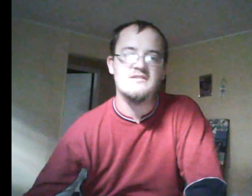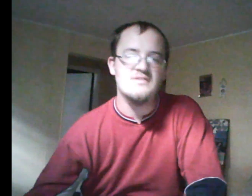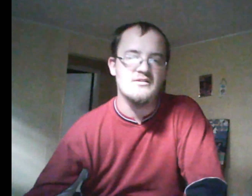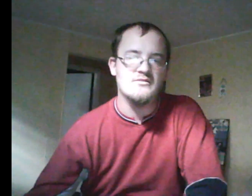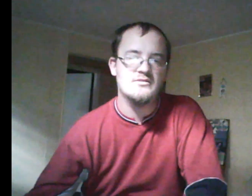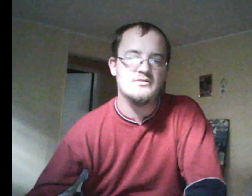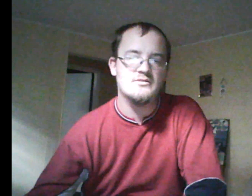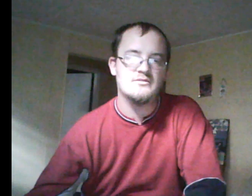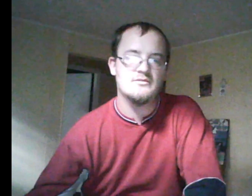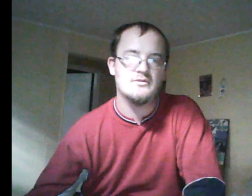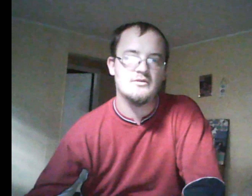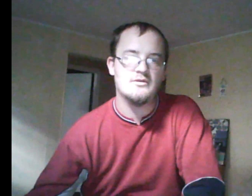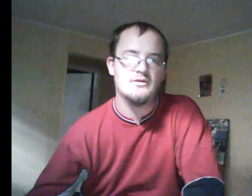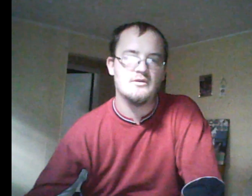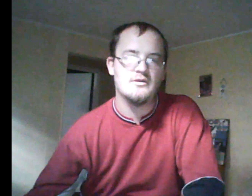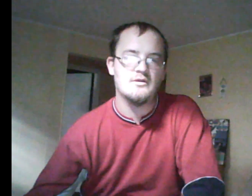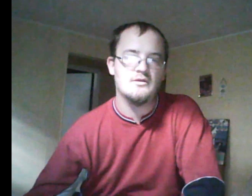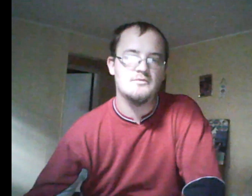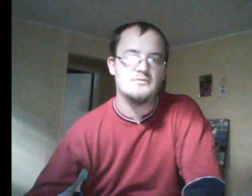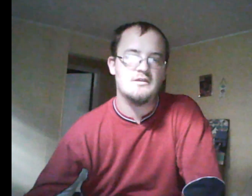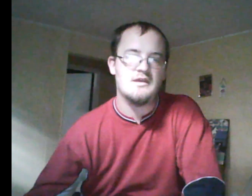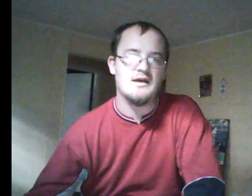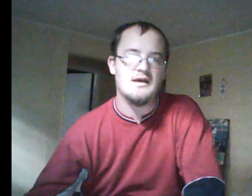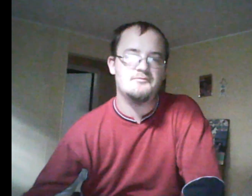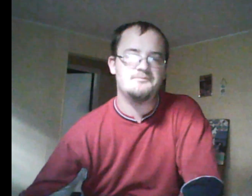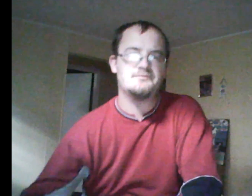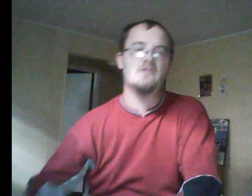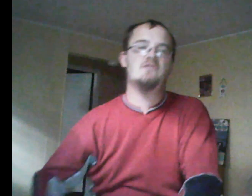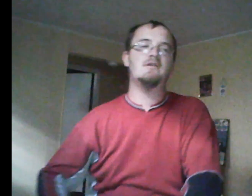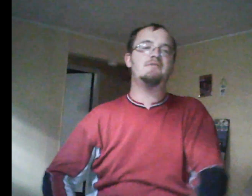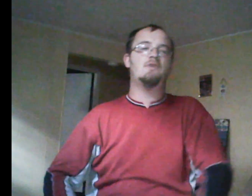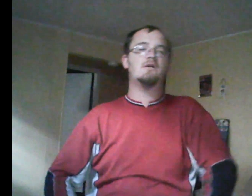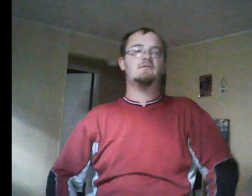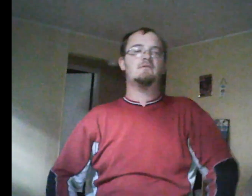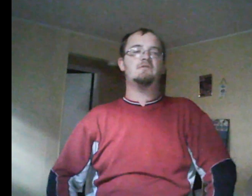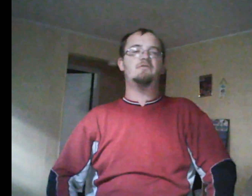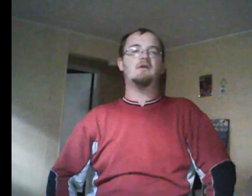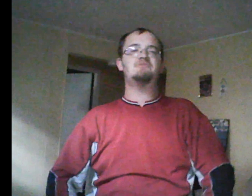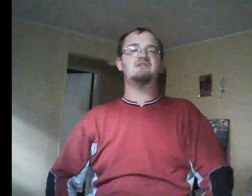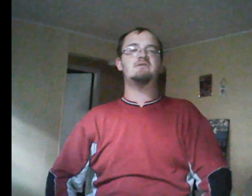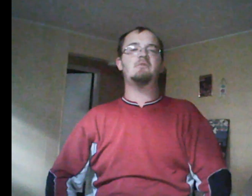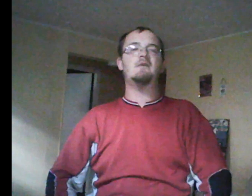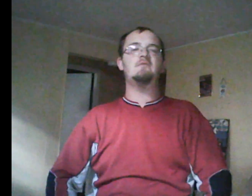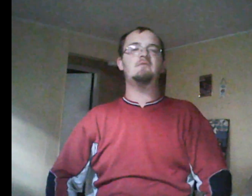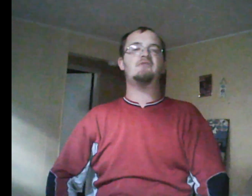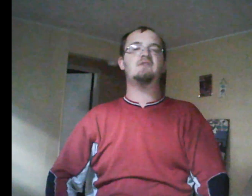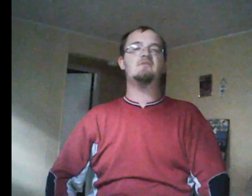Yeah. So, yeah, the four options. Number one was the friend group because she was so gung-holed to prevent Chris and Liberty from dating each other that she